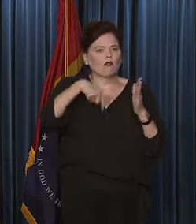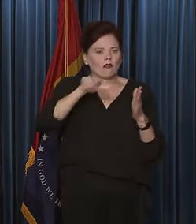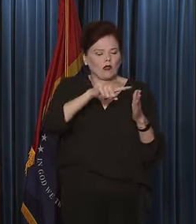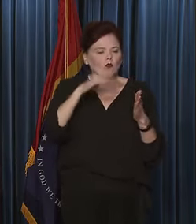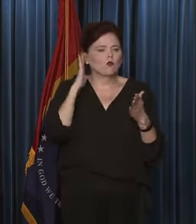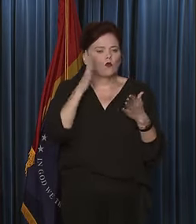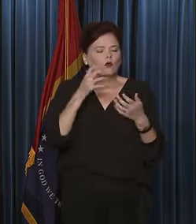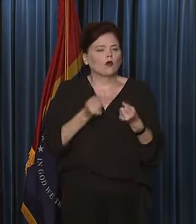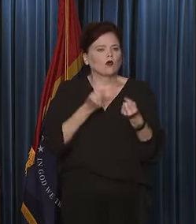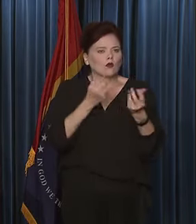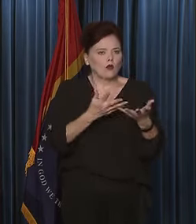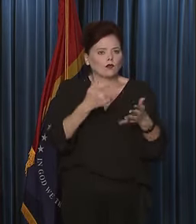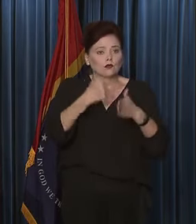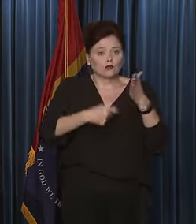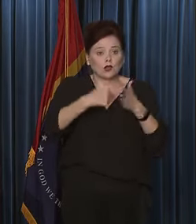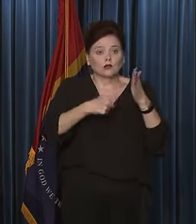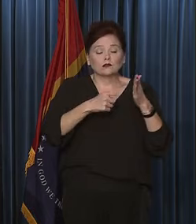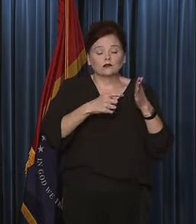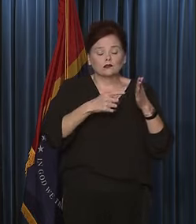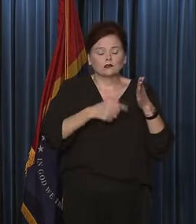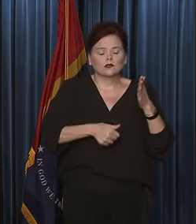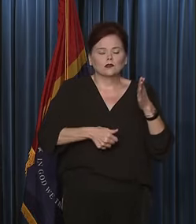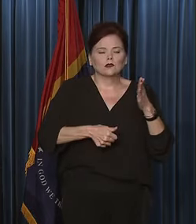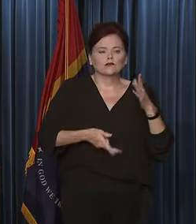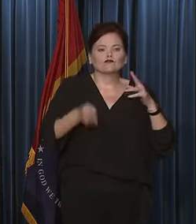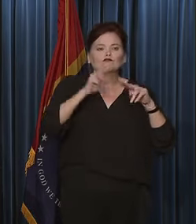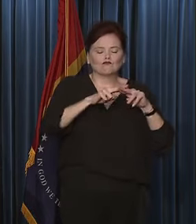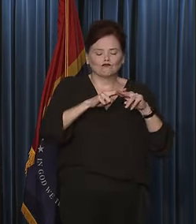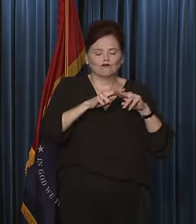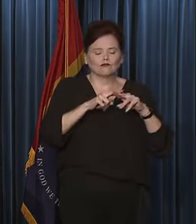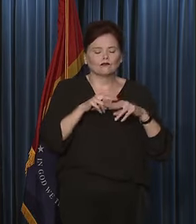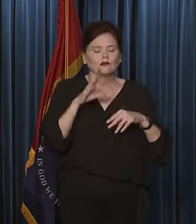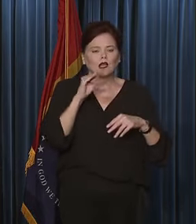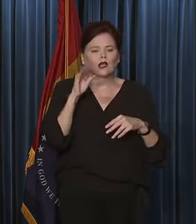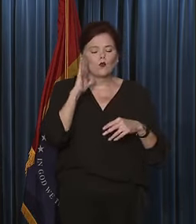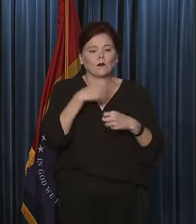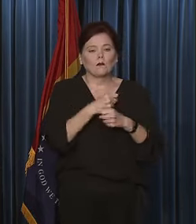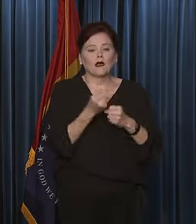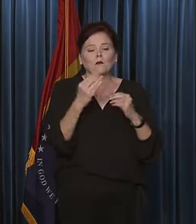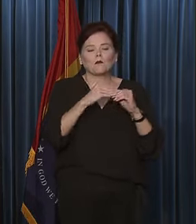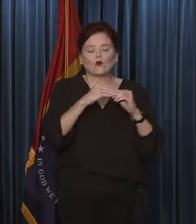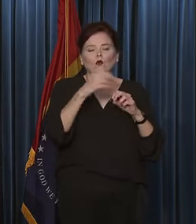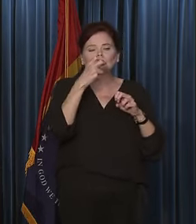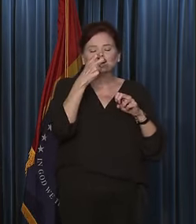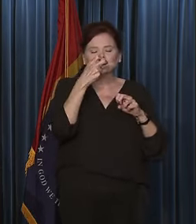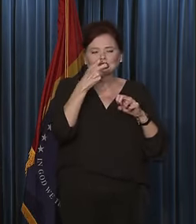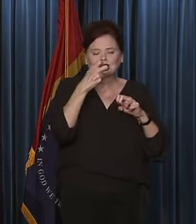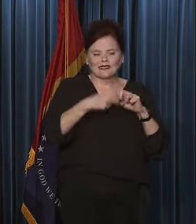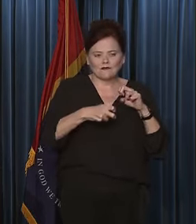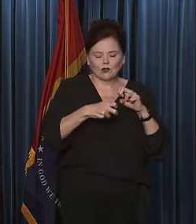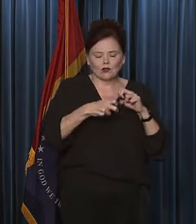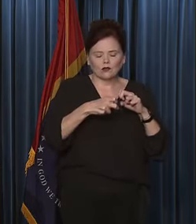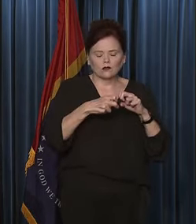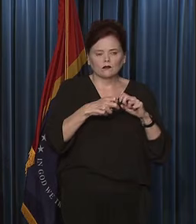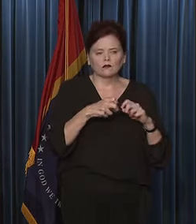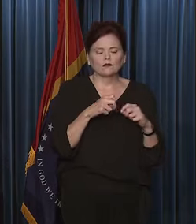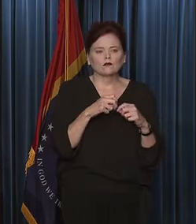to cause the price to go up, and it's going to make it even more difficult to